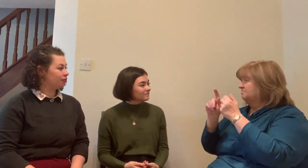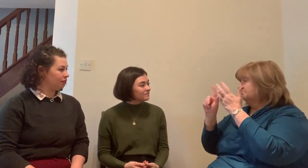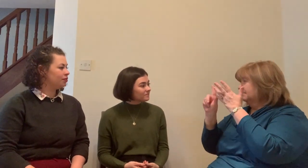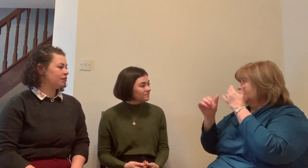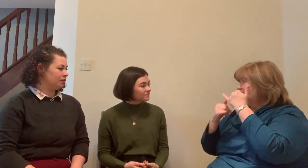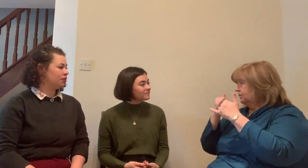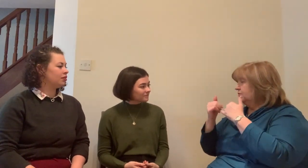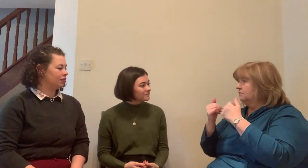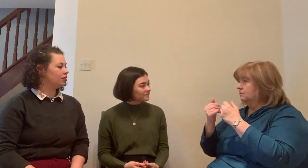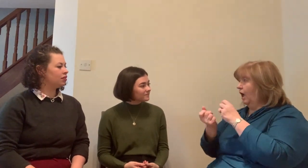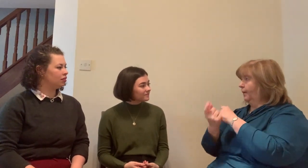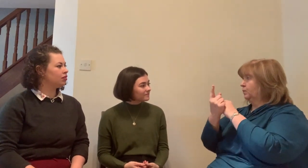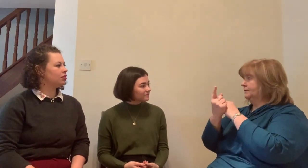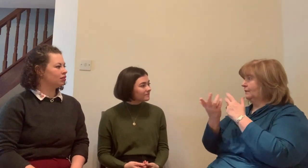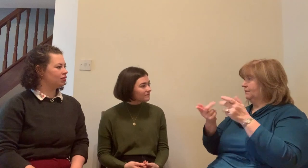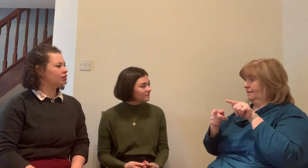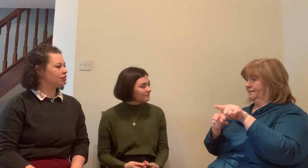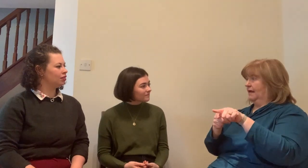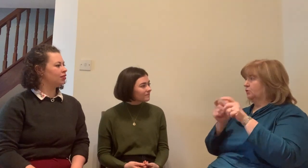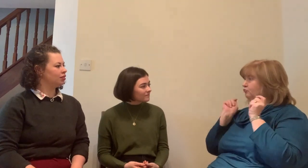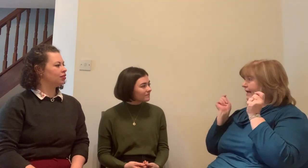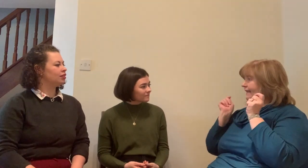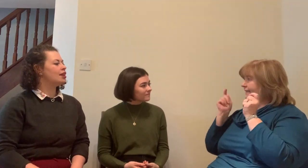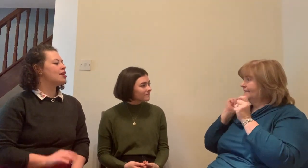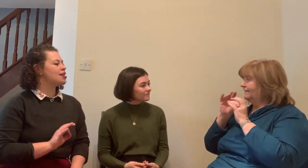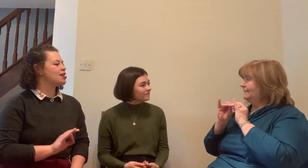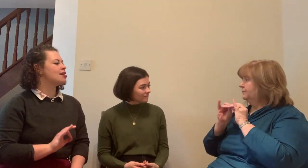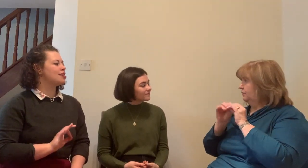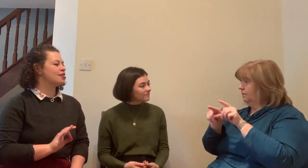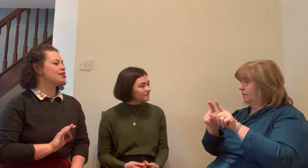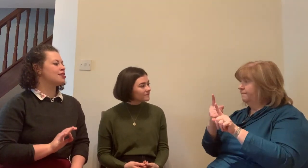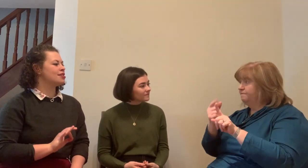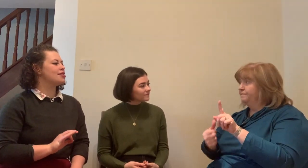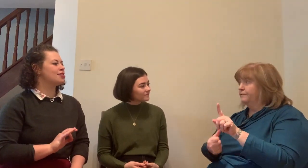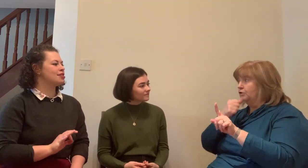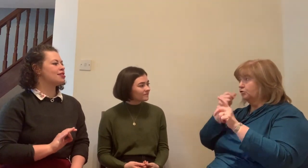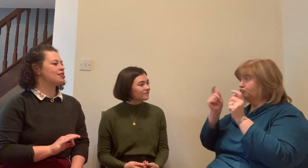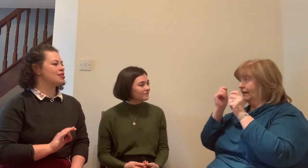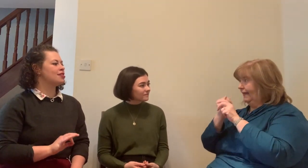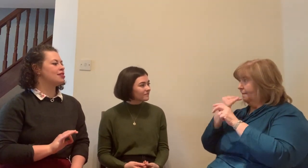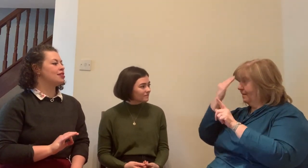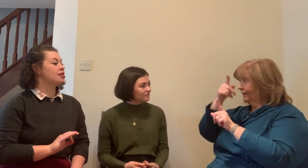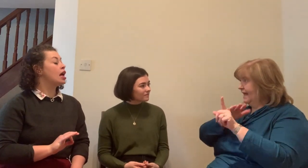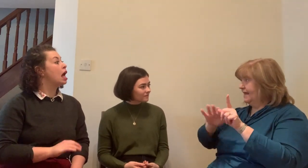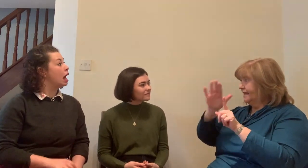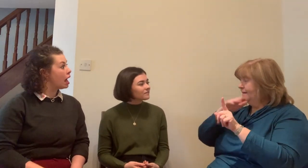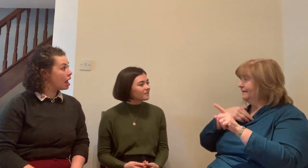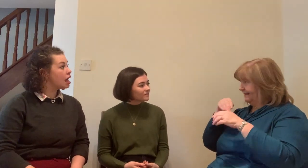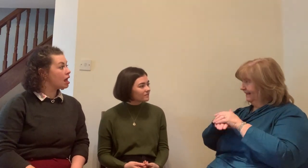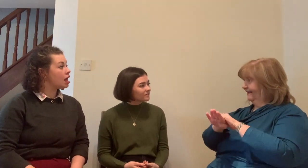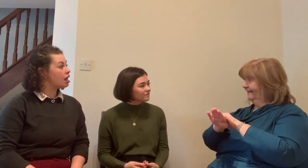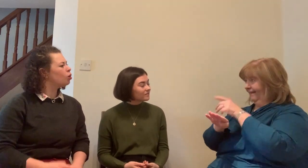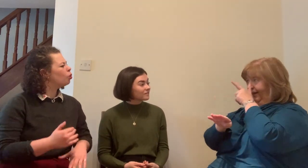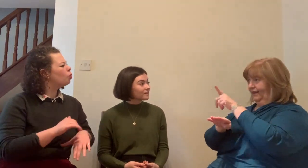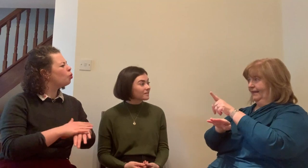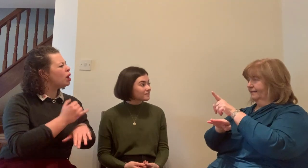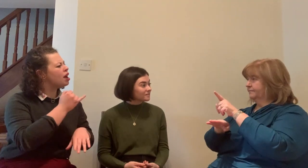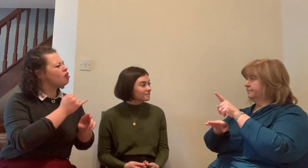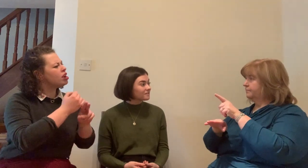confident. Equally, I learned skills in relation to confidentiality and boundaries and just the sheer importance of that. Do you think most